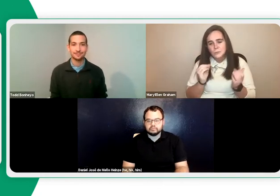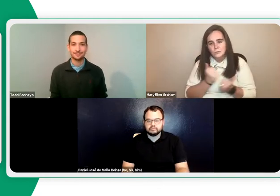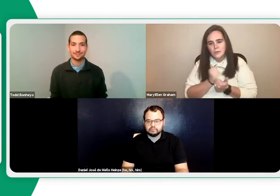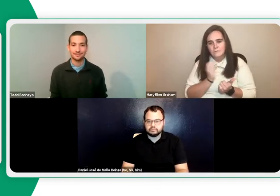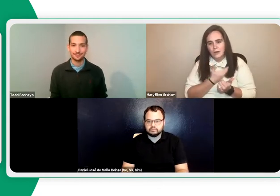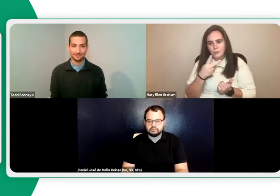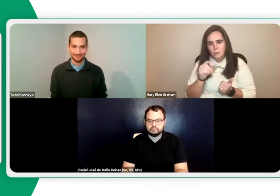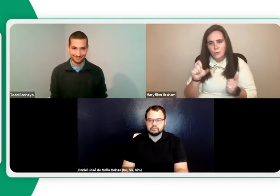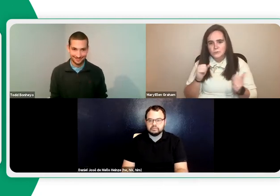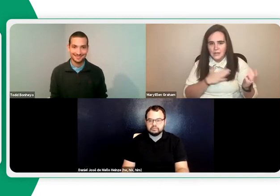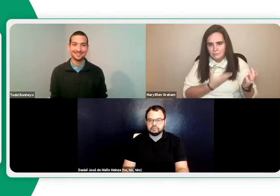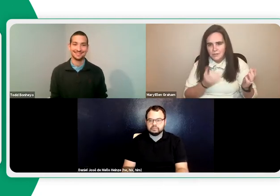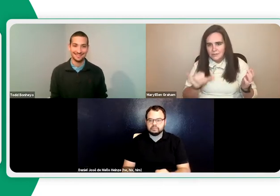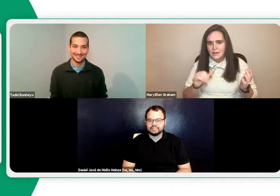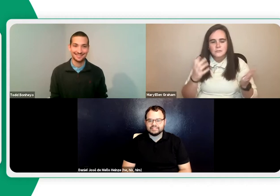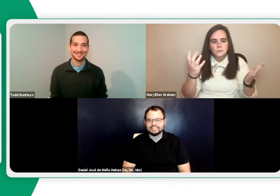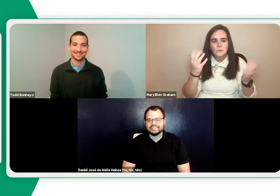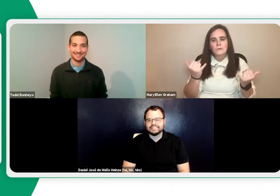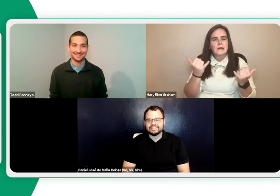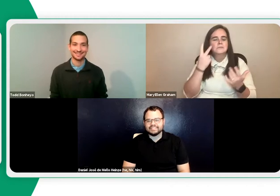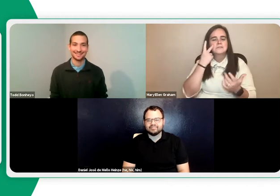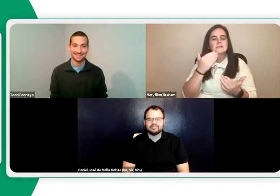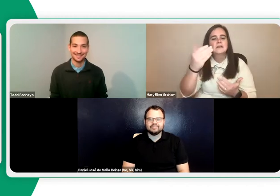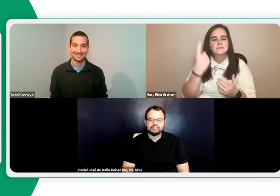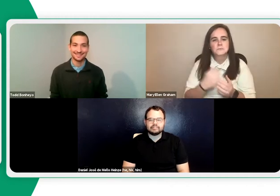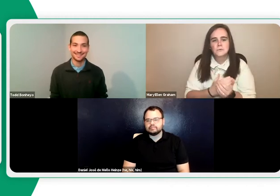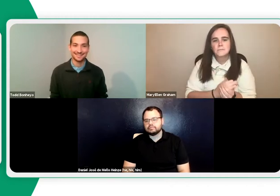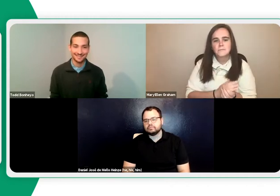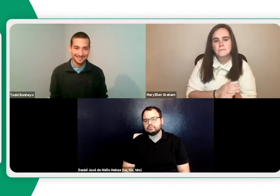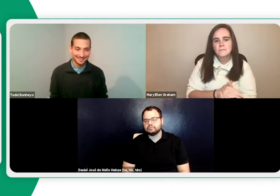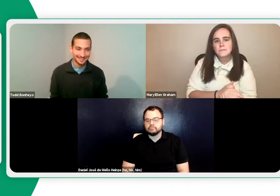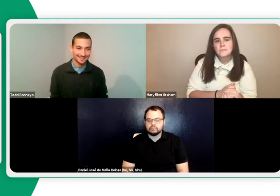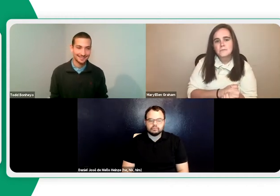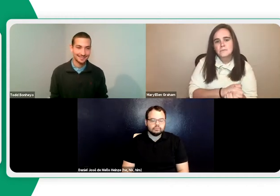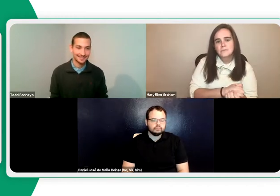So, of course, we do love our polls. We have to admit that. Let's see the next one.